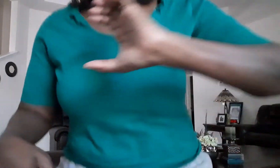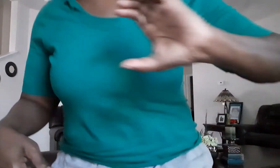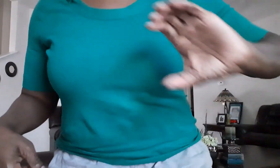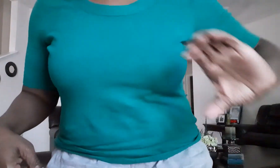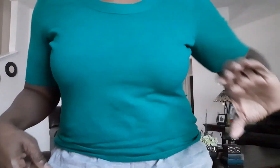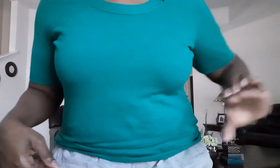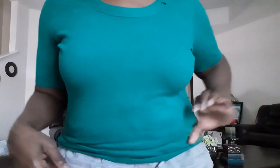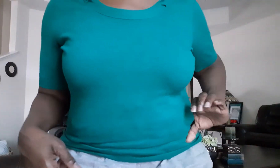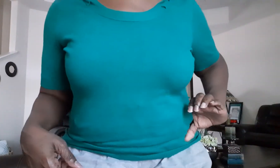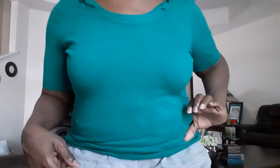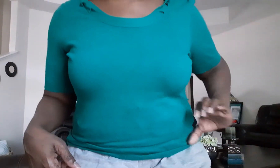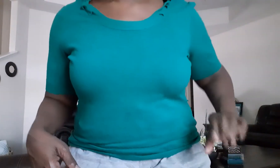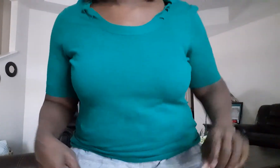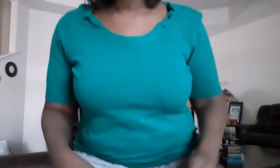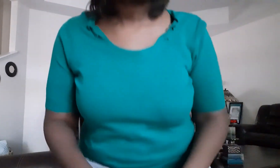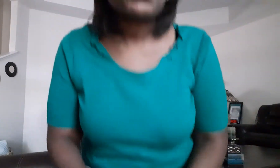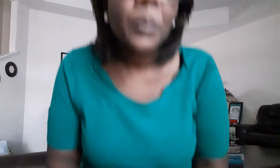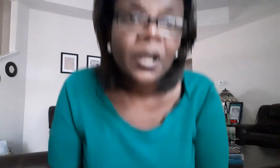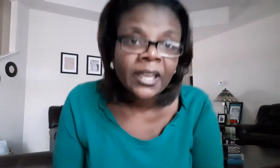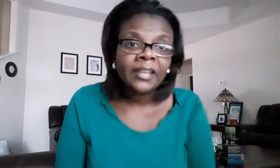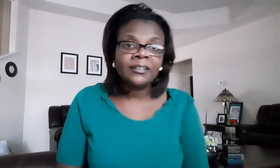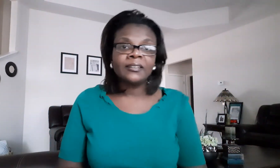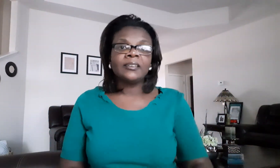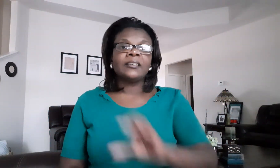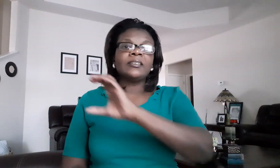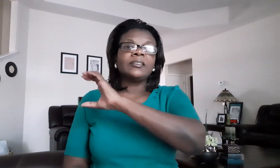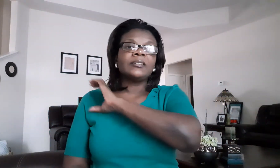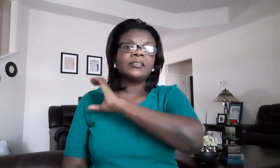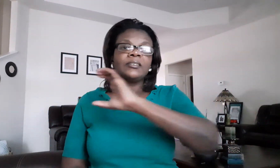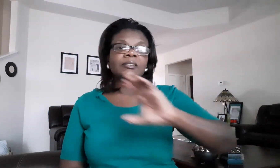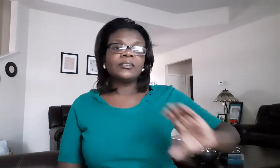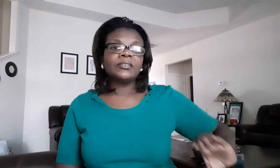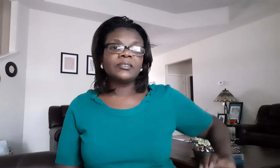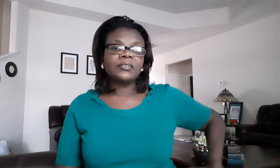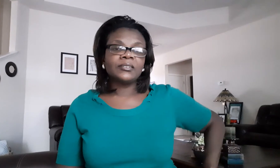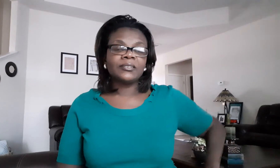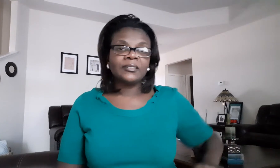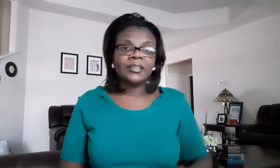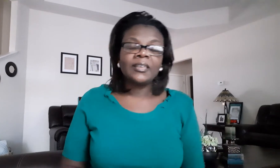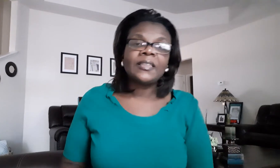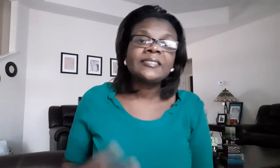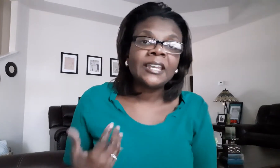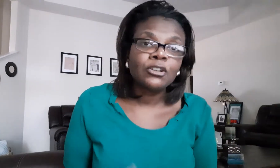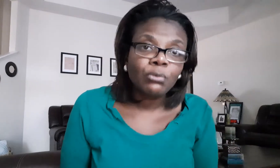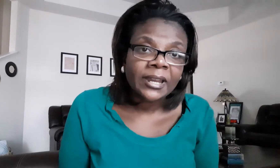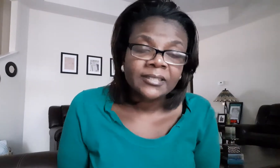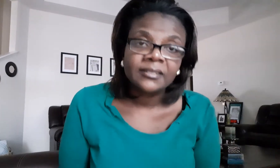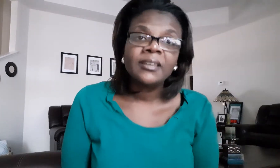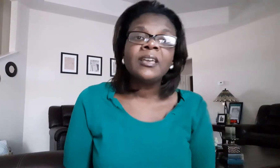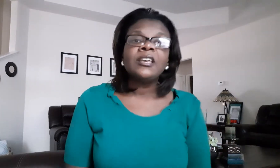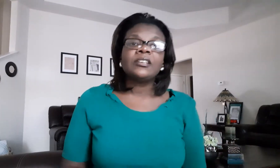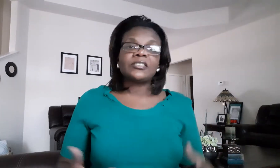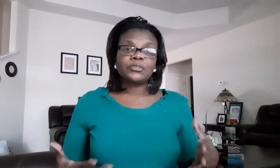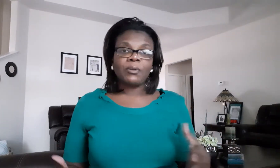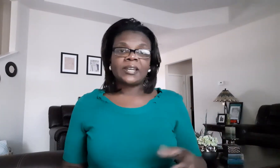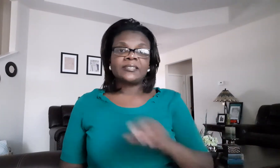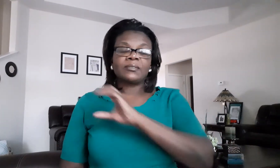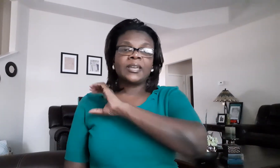side this way okay let's say in christ that's christ okay